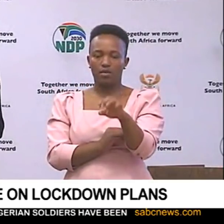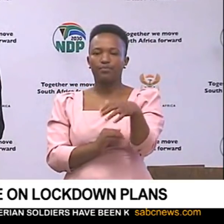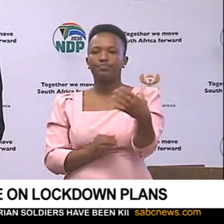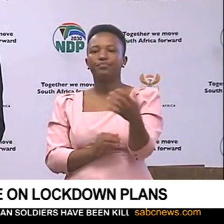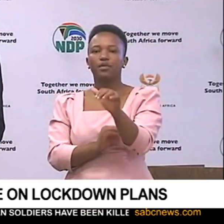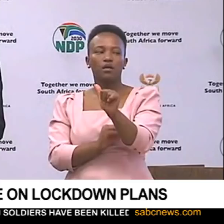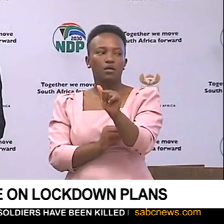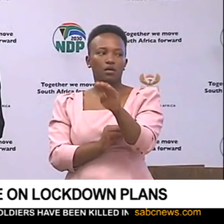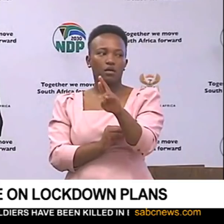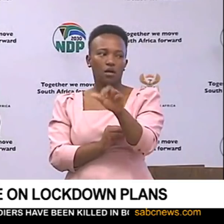now...